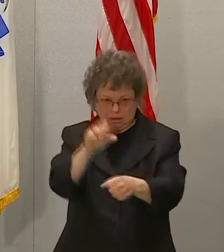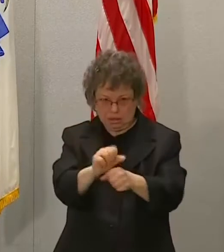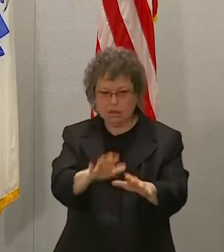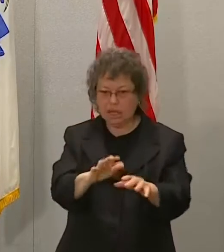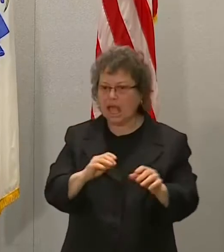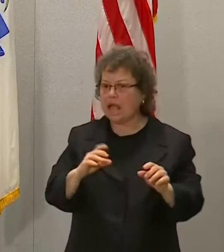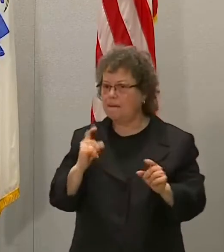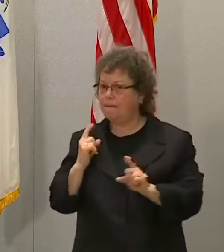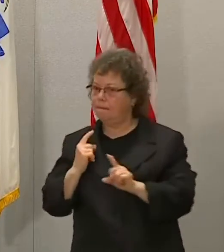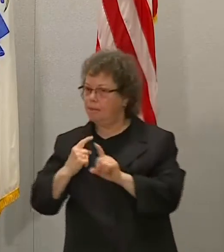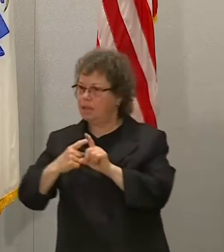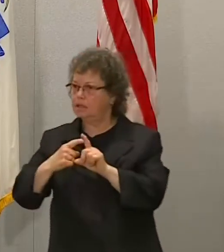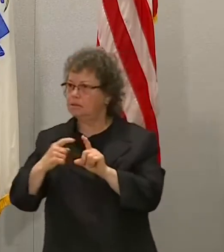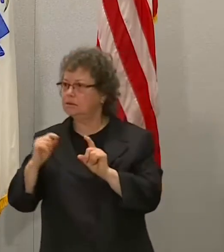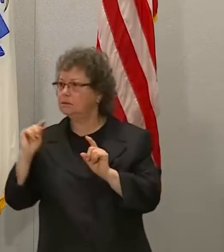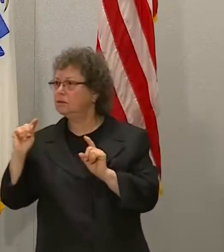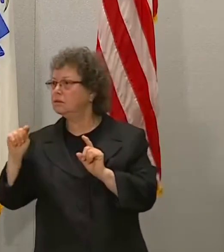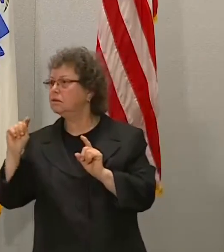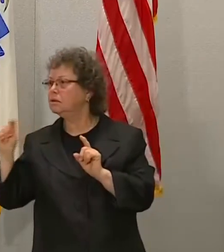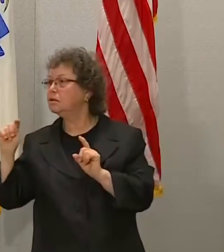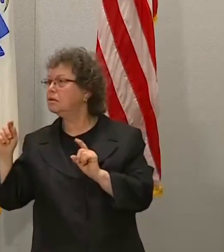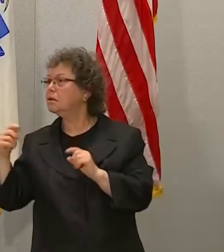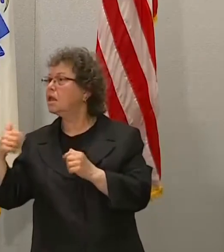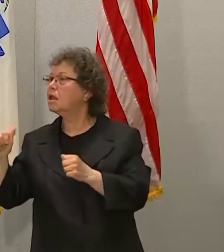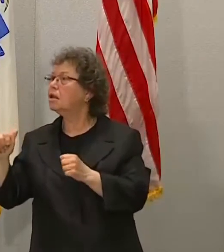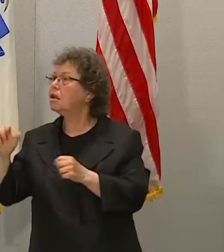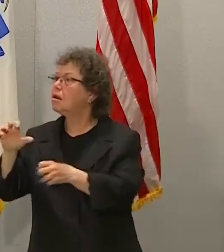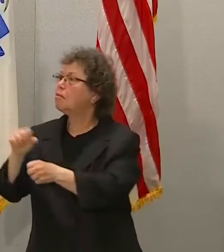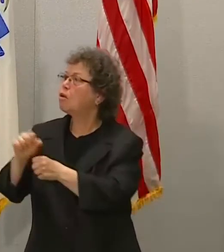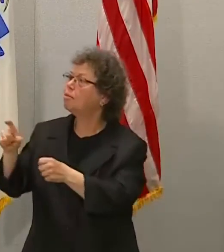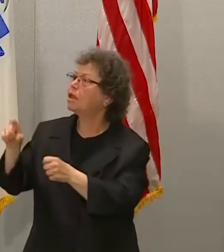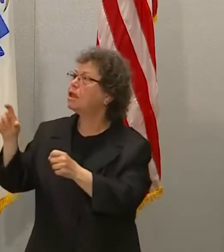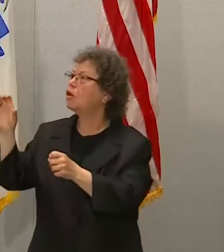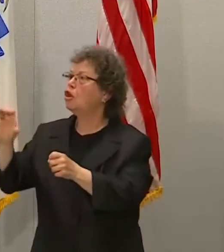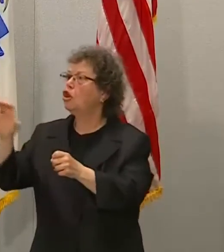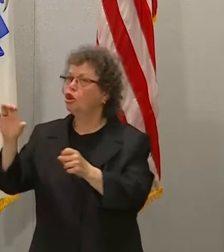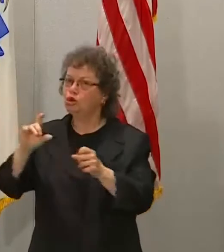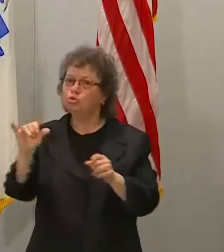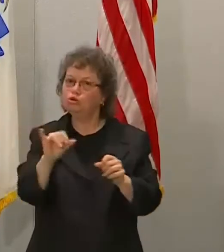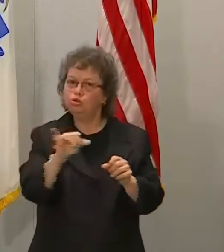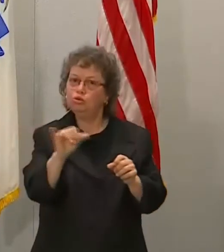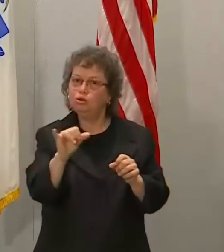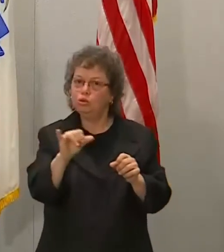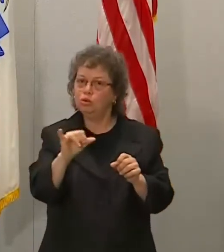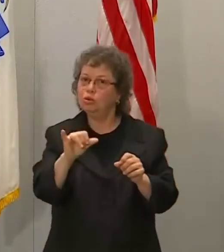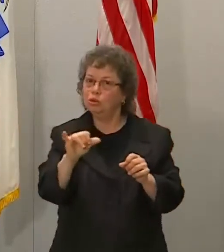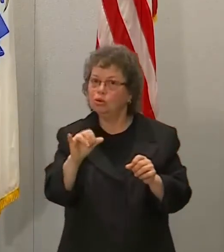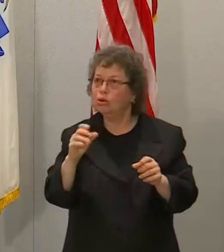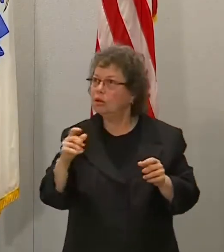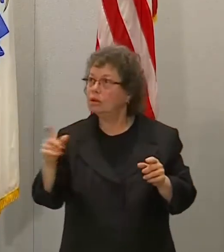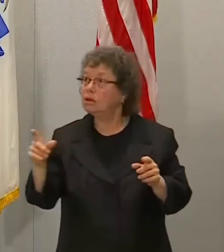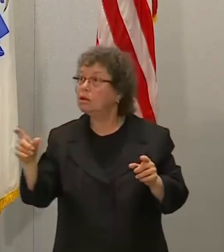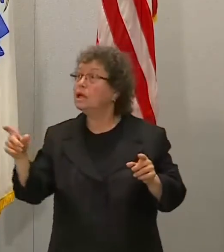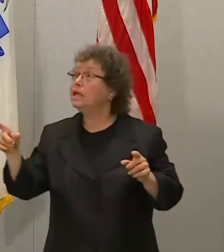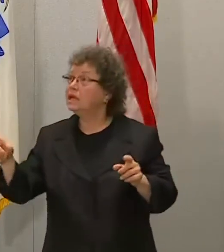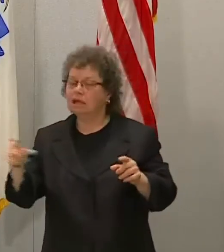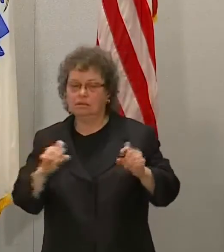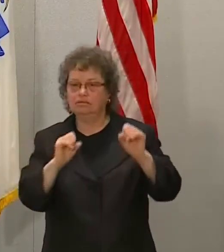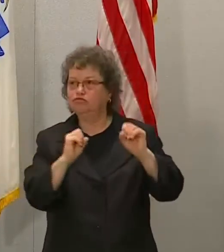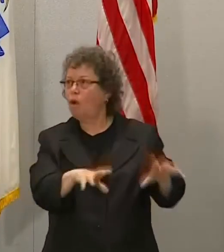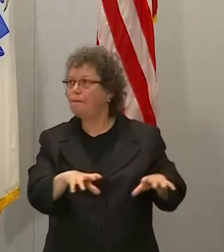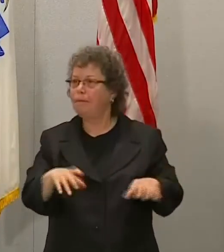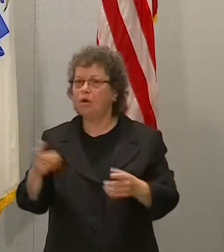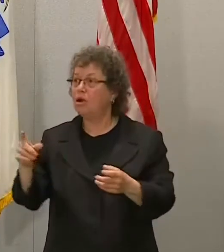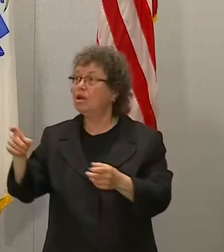from the pre-registration system, but they continue to chase appointments. And as I said, you know, out of the million and a half people, plus or minus, who've pre